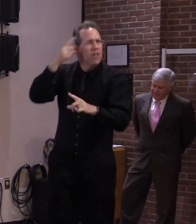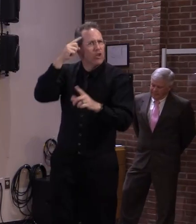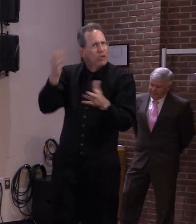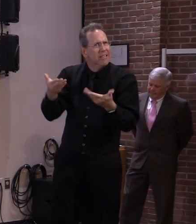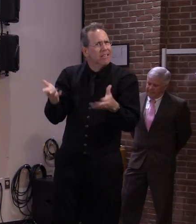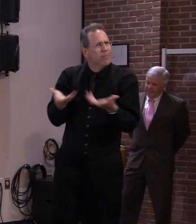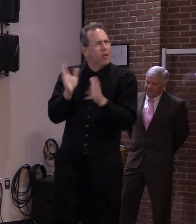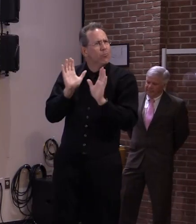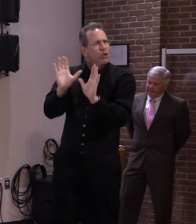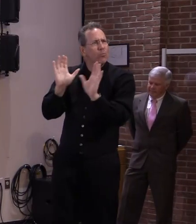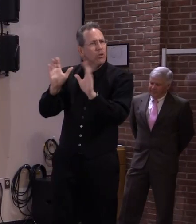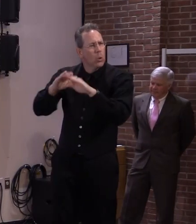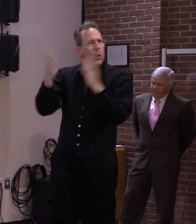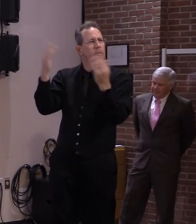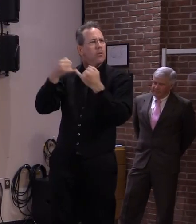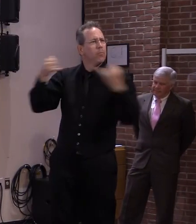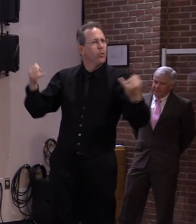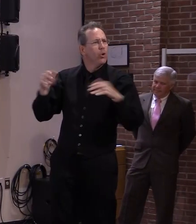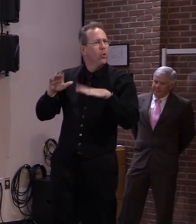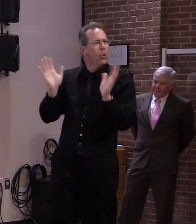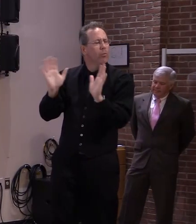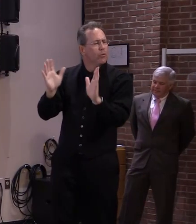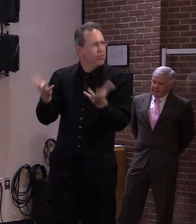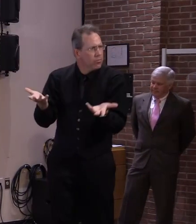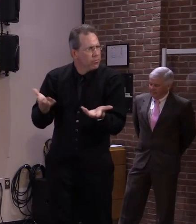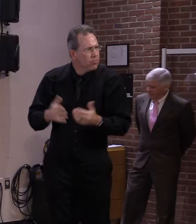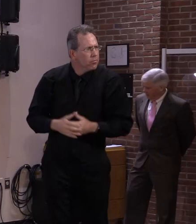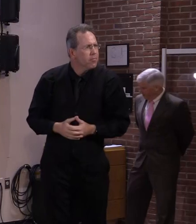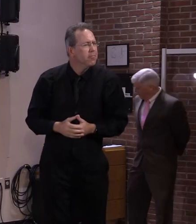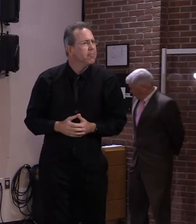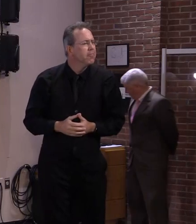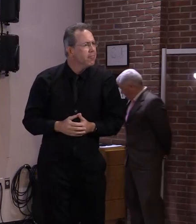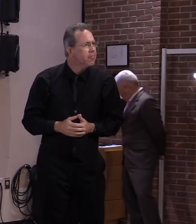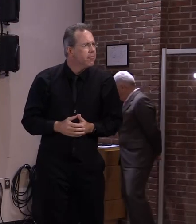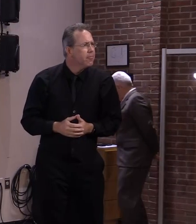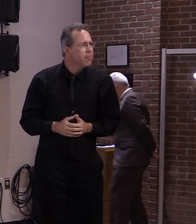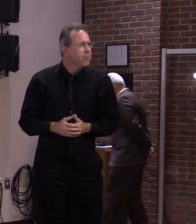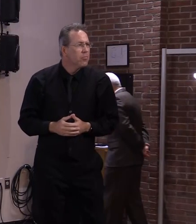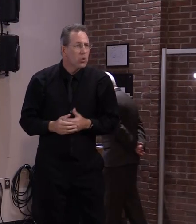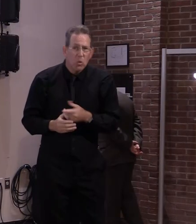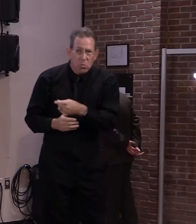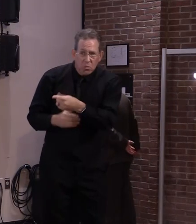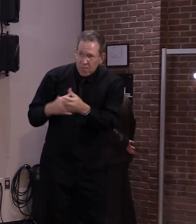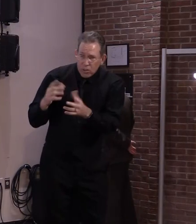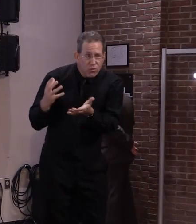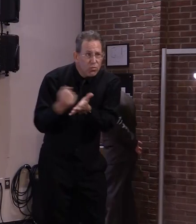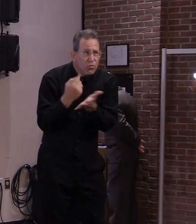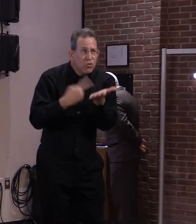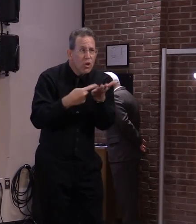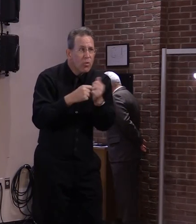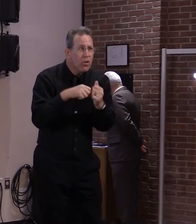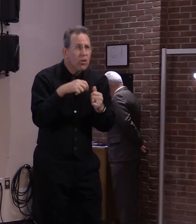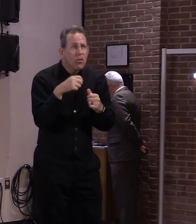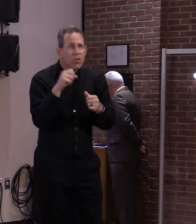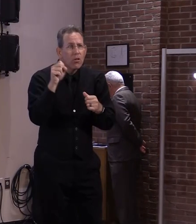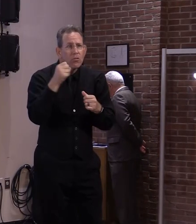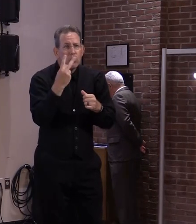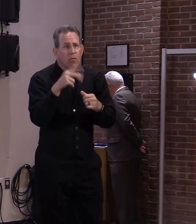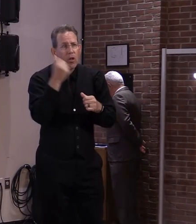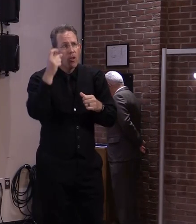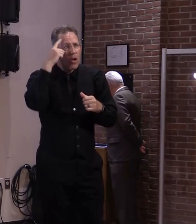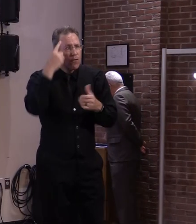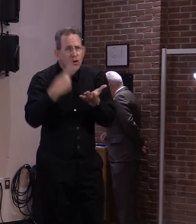have the 13 governors caucused it all up on a reopening plan and maybe trying to share more